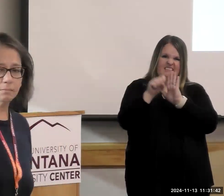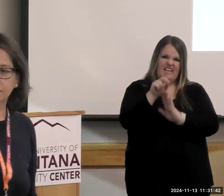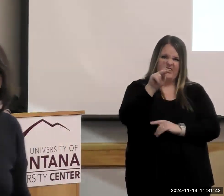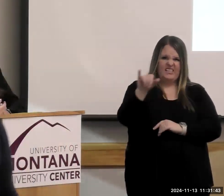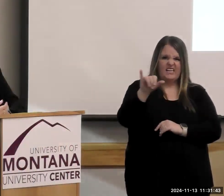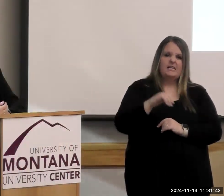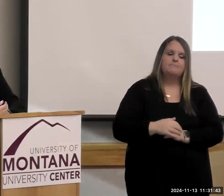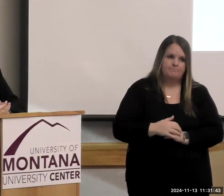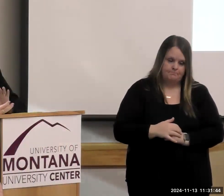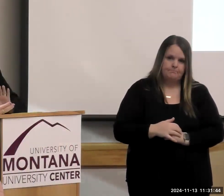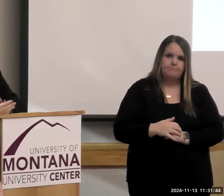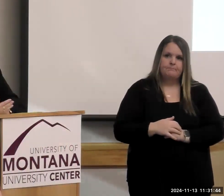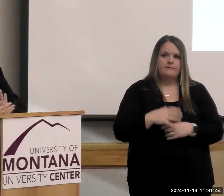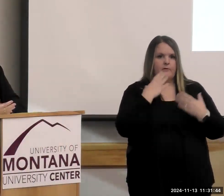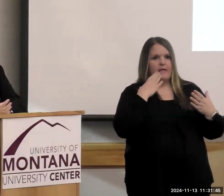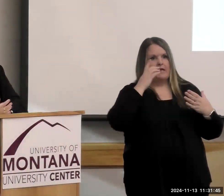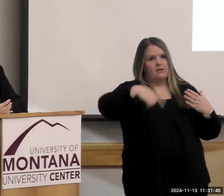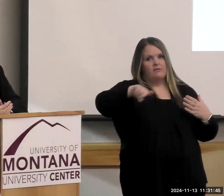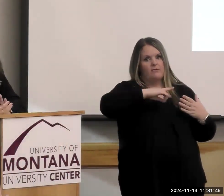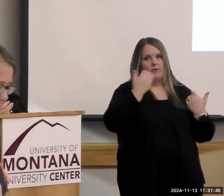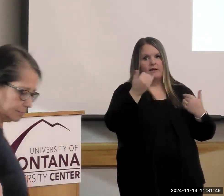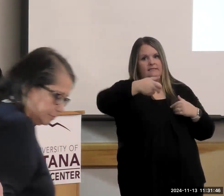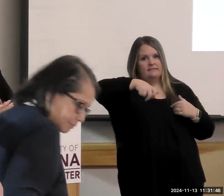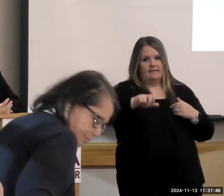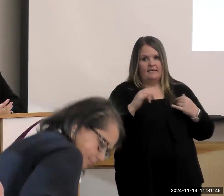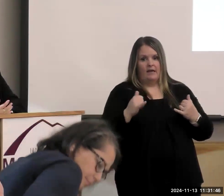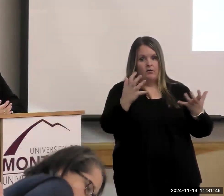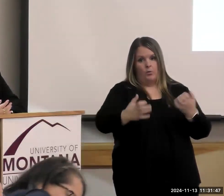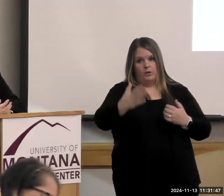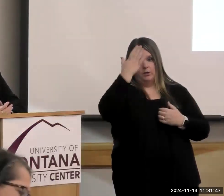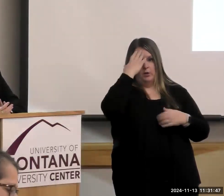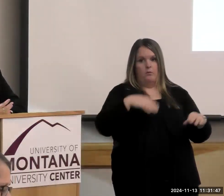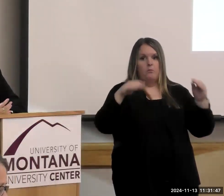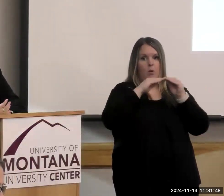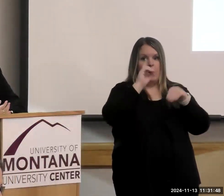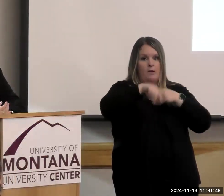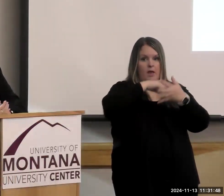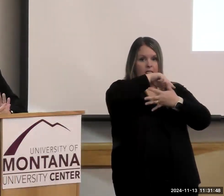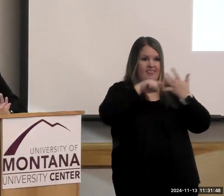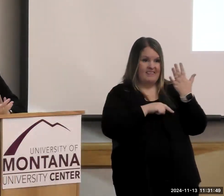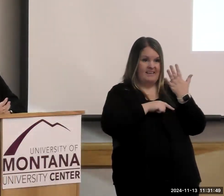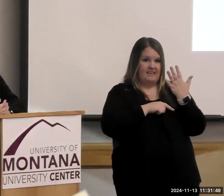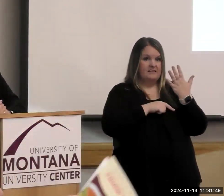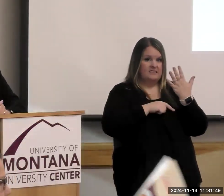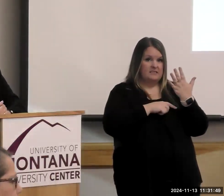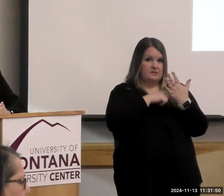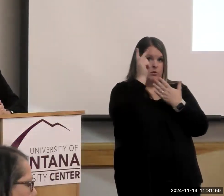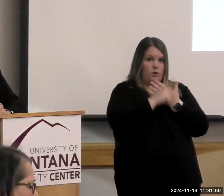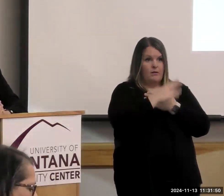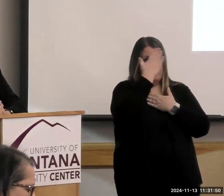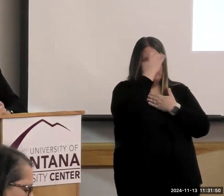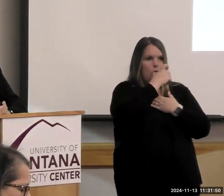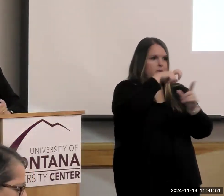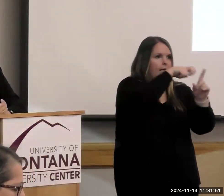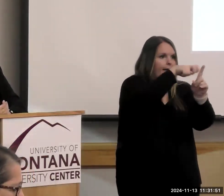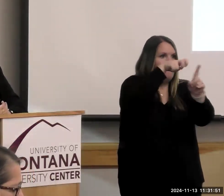thank you, guys. So, if you want to go ahead and be seated. If you want to know more about these programs, you know who to ask